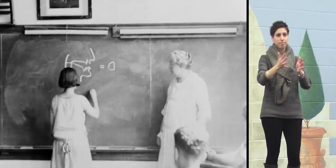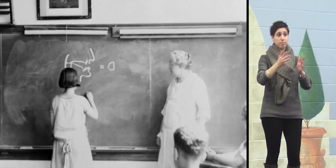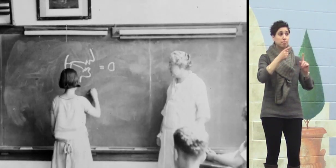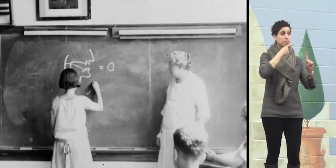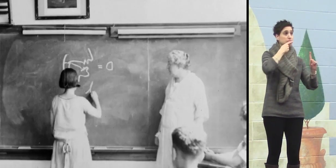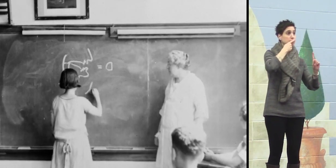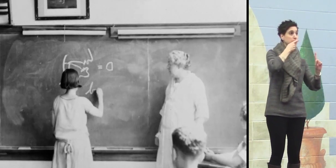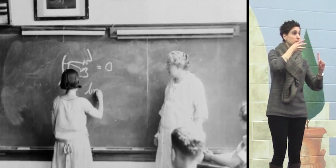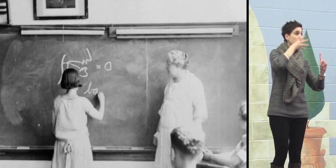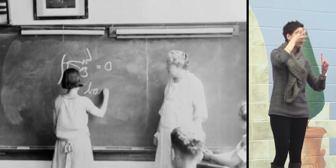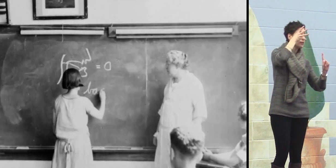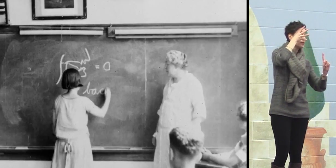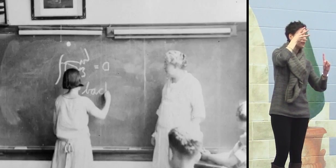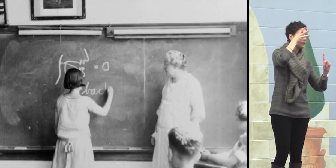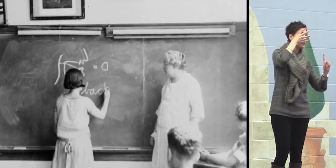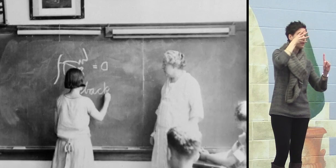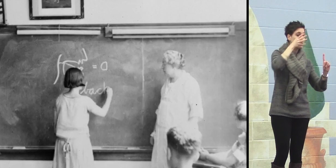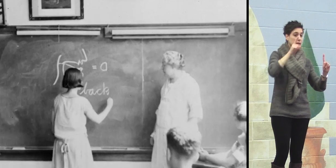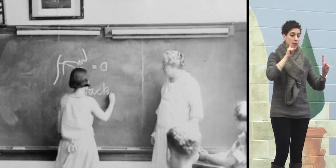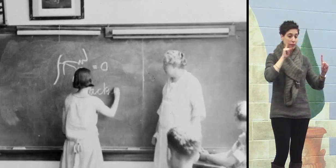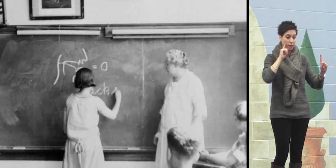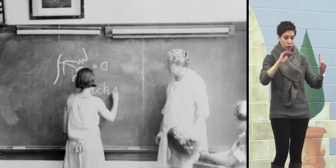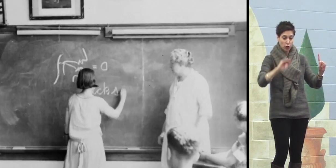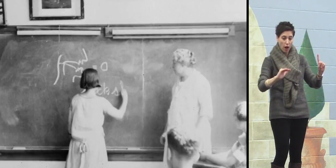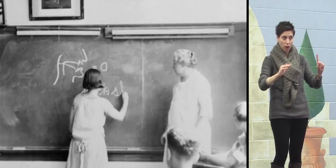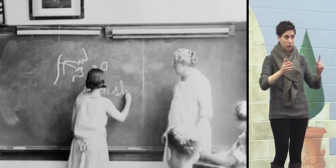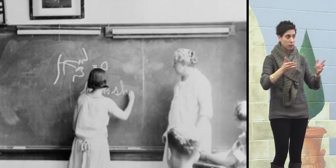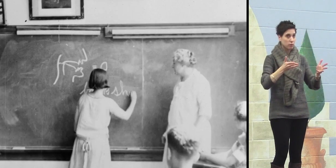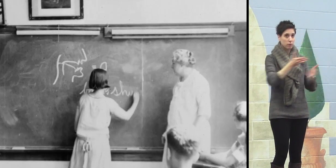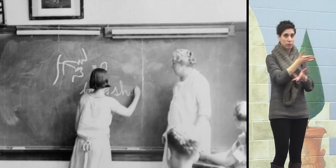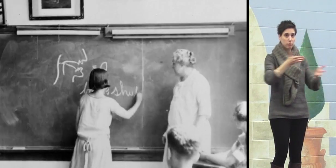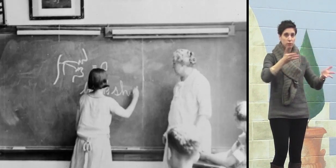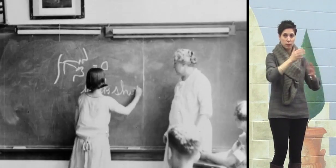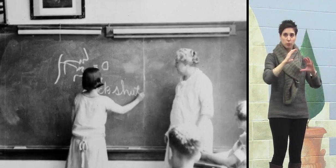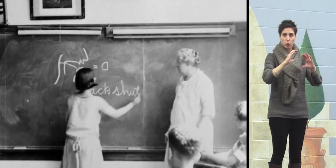could not communicate with their own children.